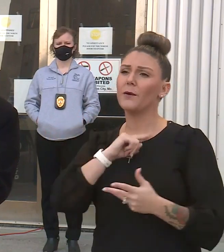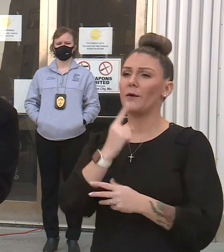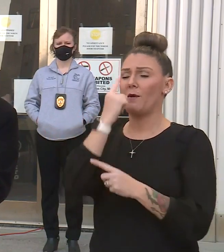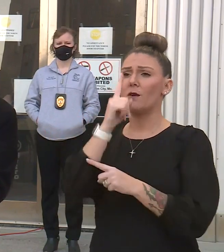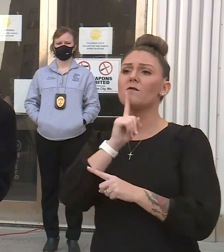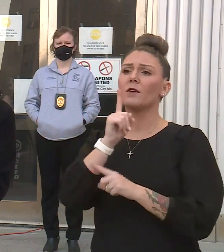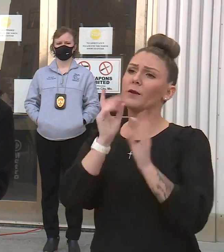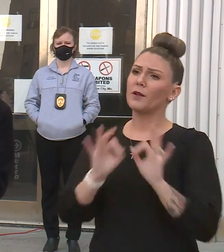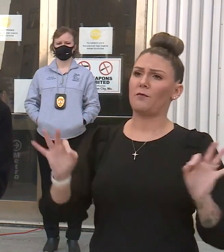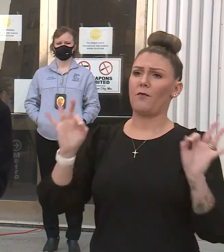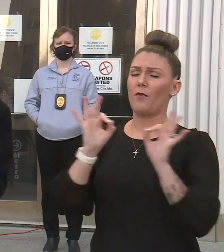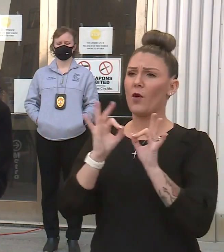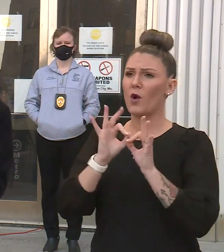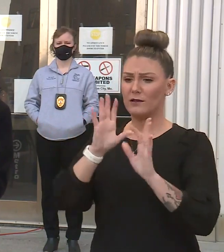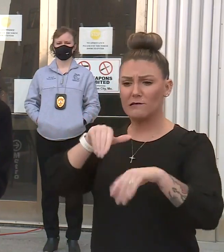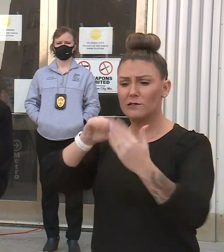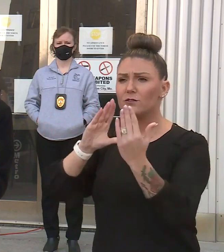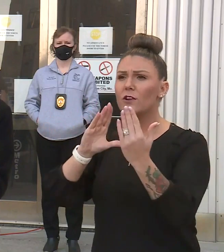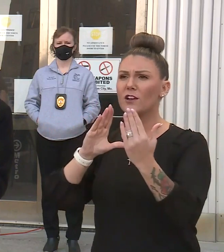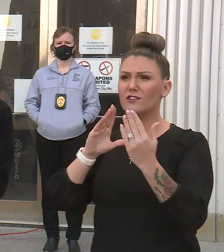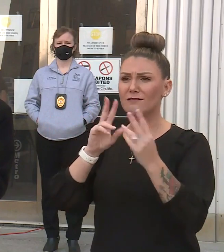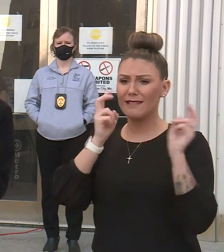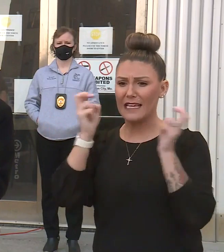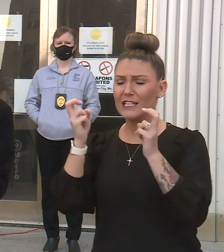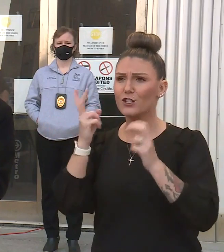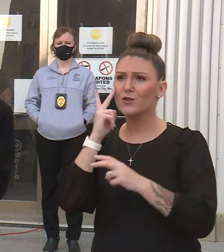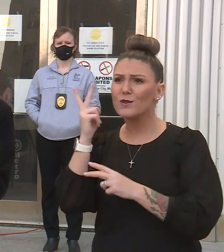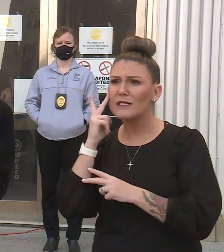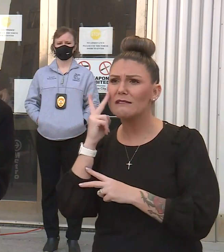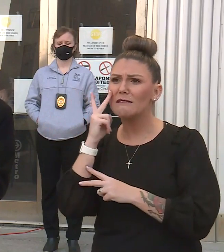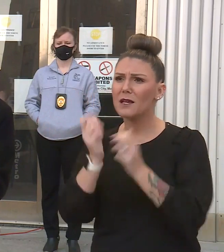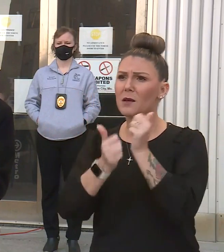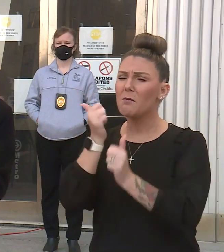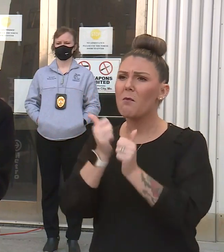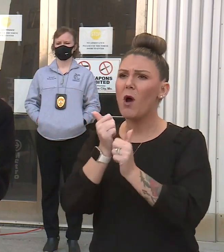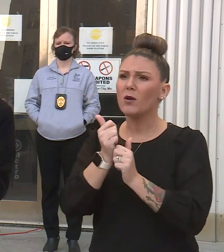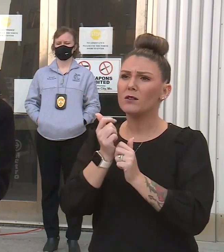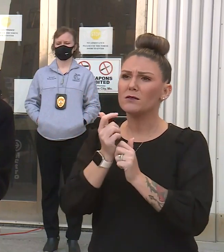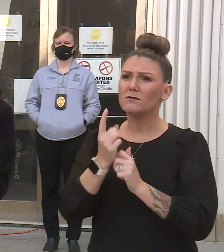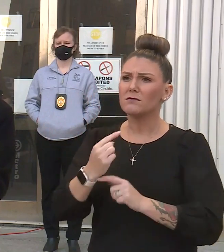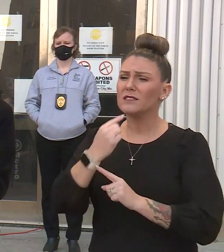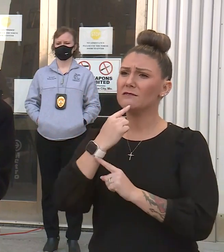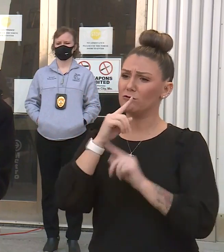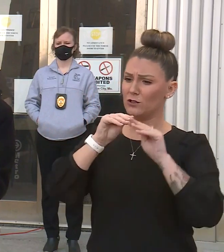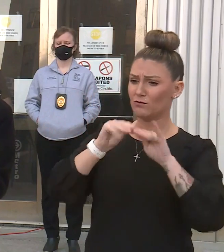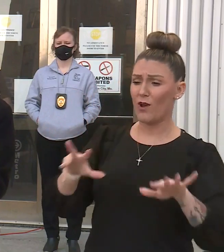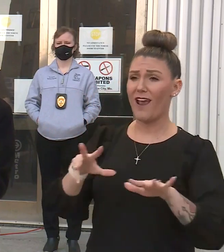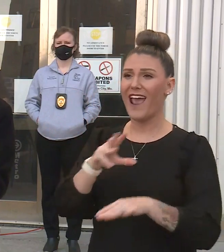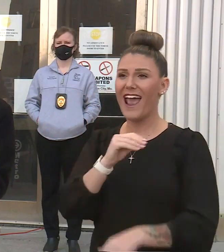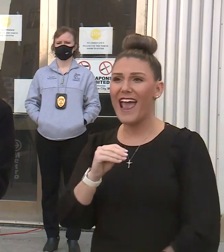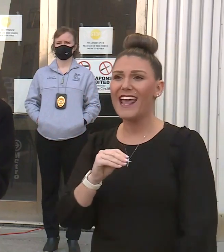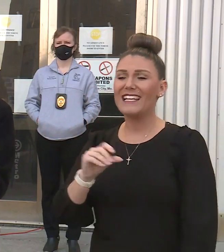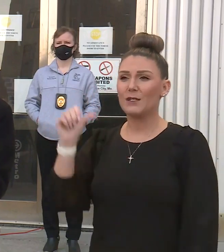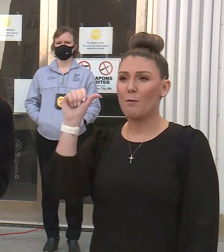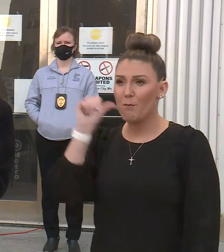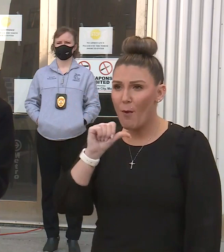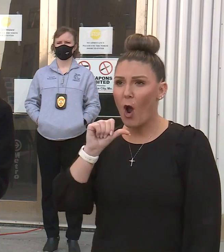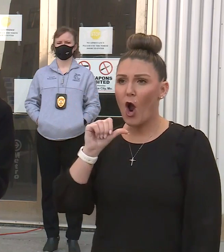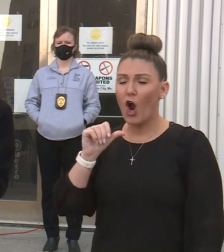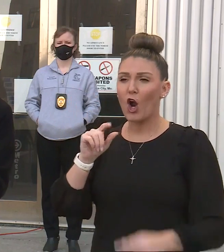important for us to actually address the issues where we're seeing the most significant spread. And it is a bar,